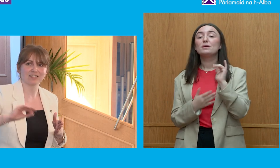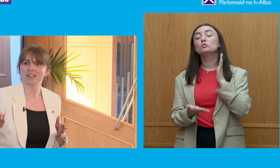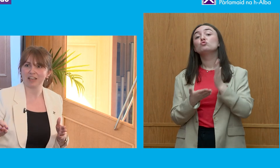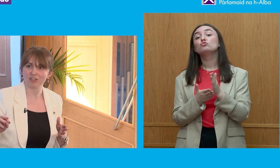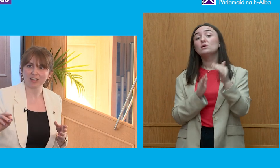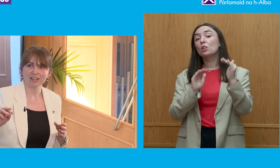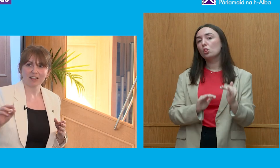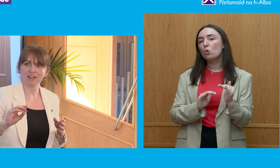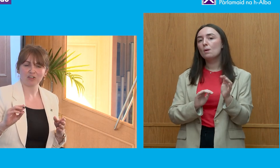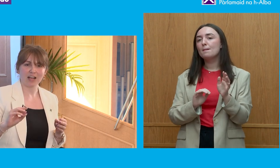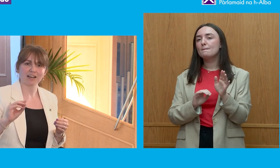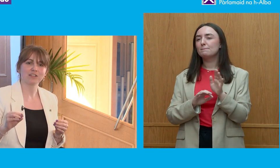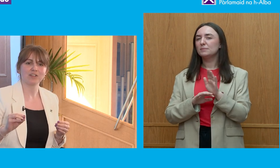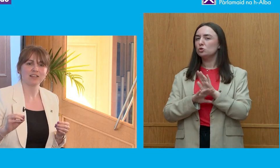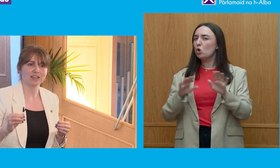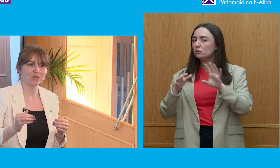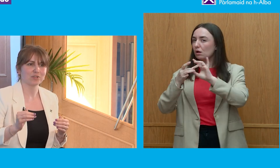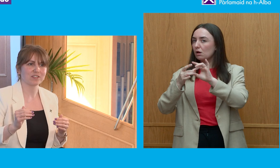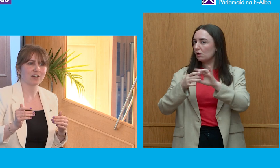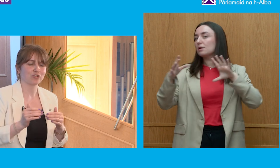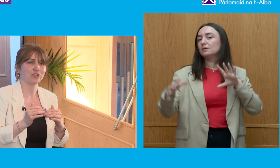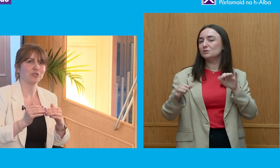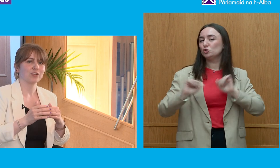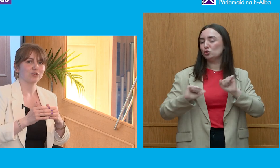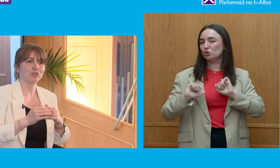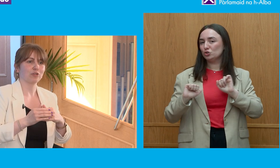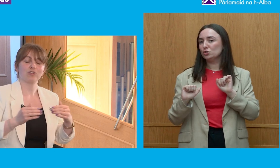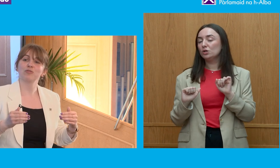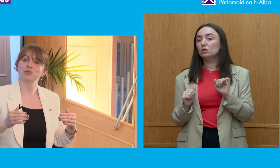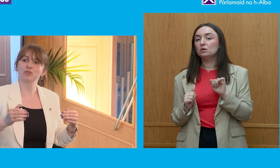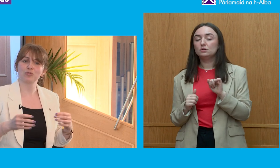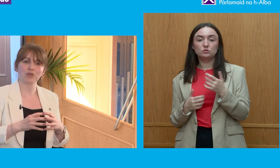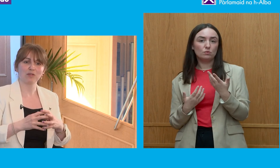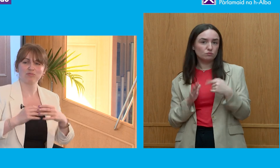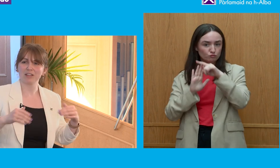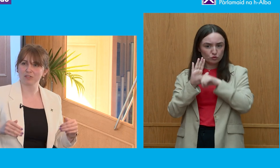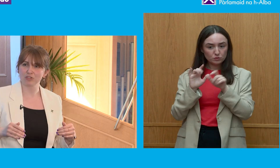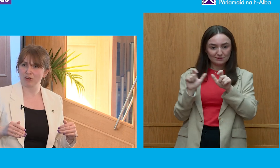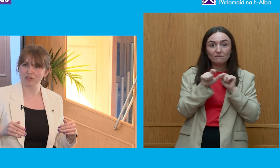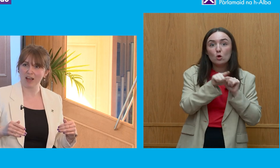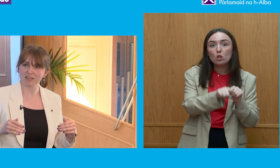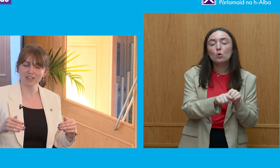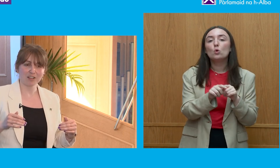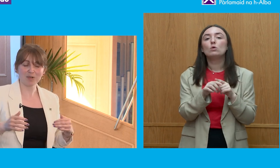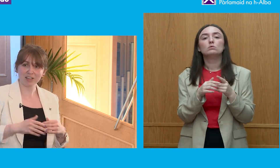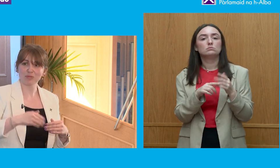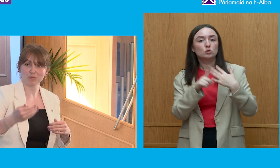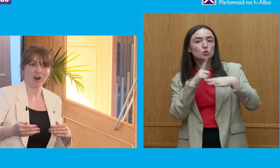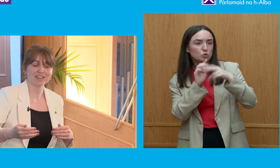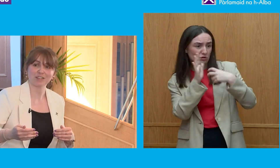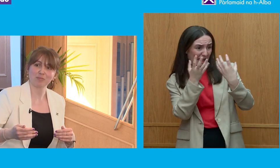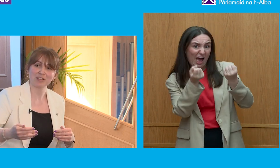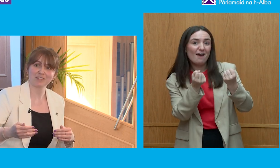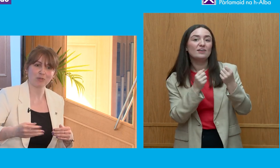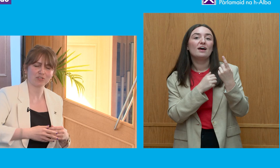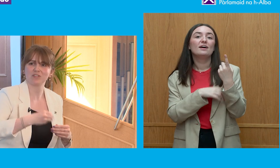disengaging, that they're not actively starting to not follow rules to kind of break the social contract. They might actually be